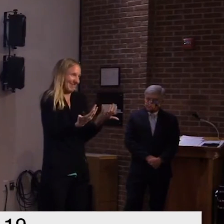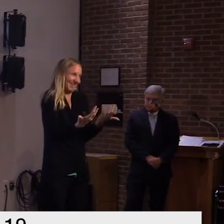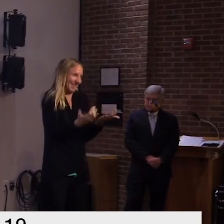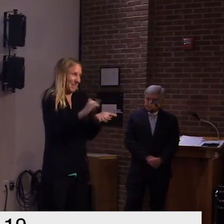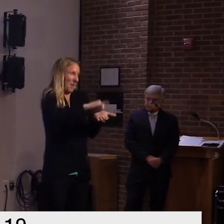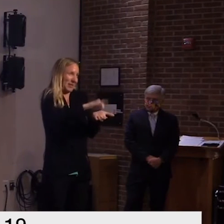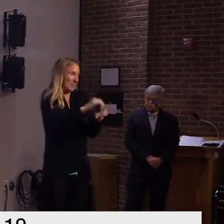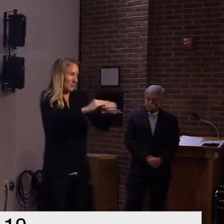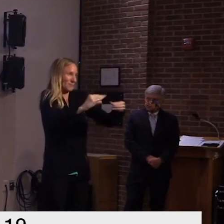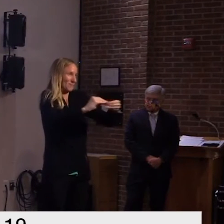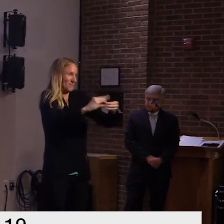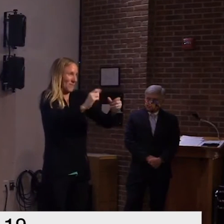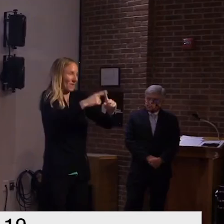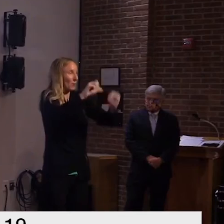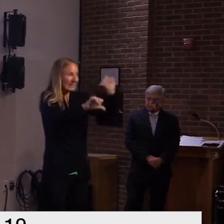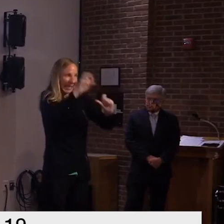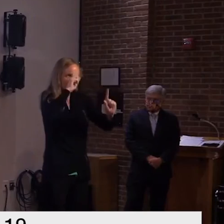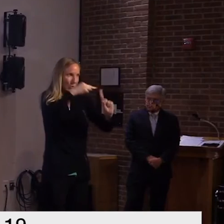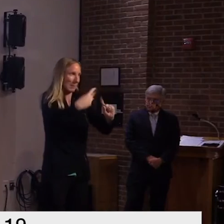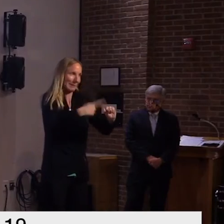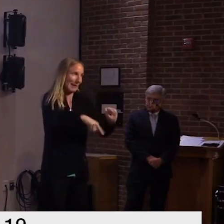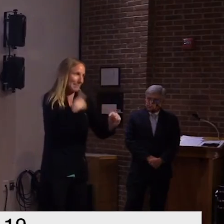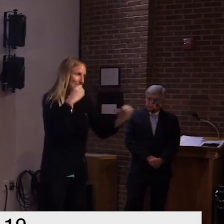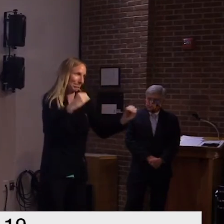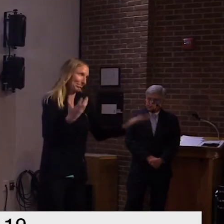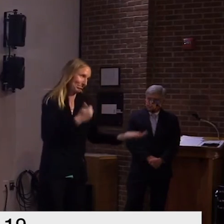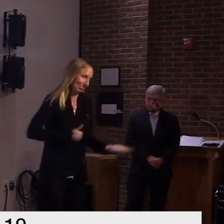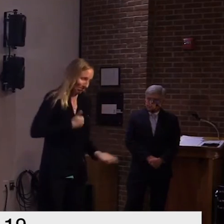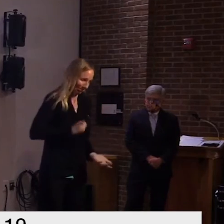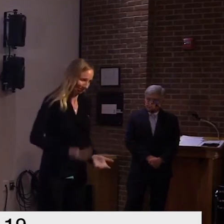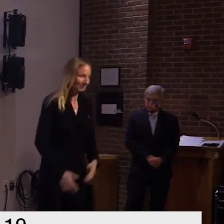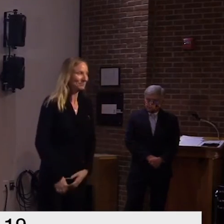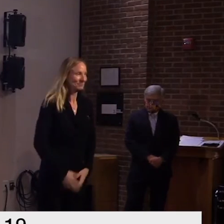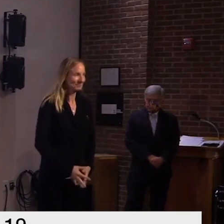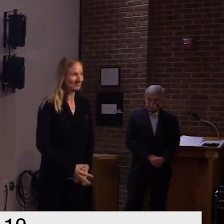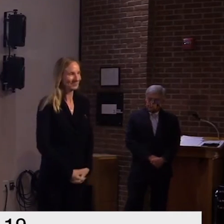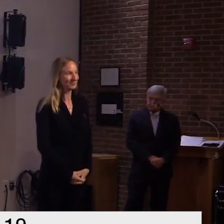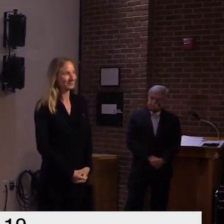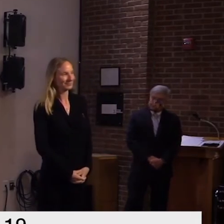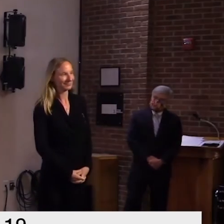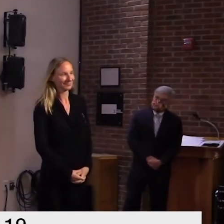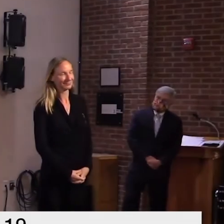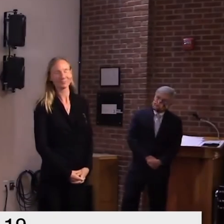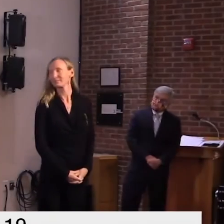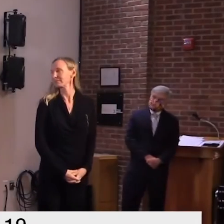will so moving on to um